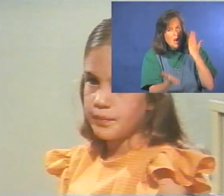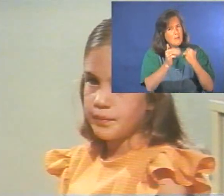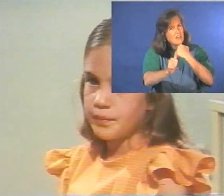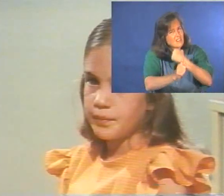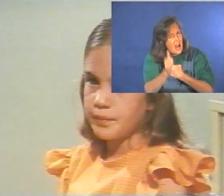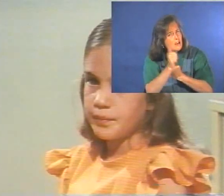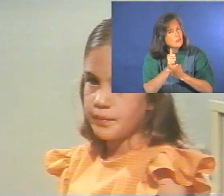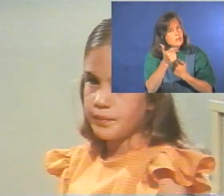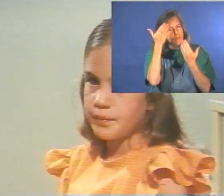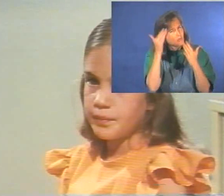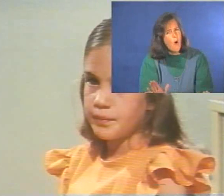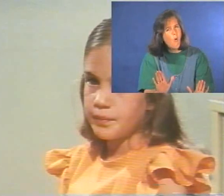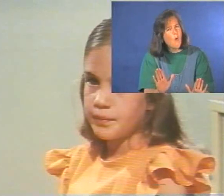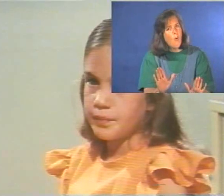It can be dangerous.